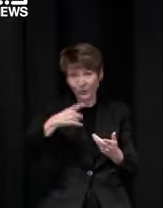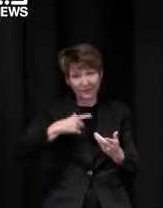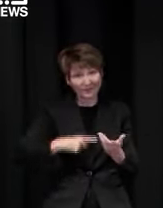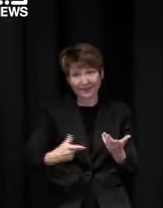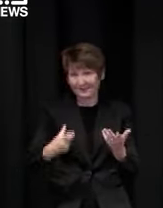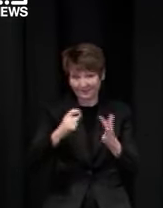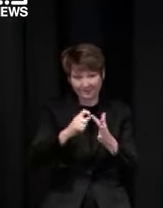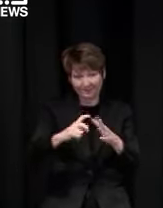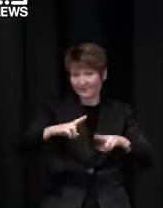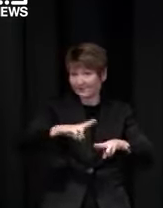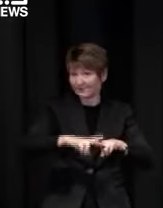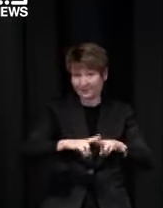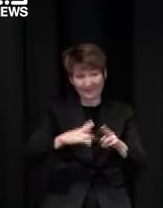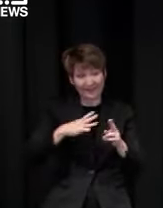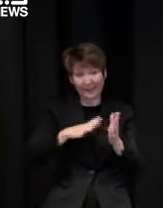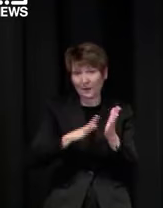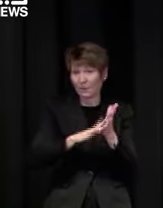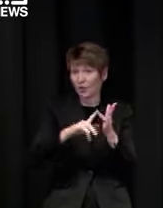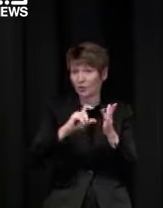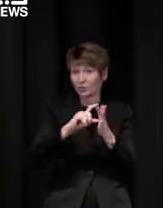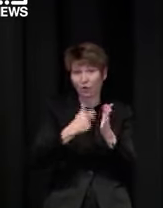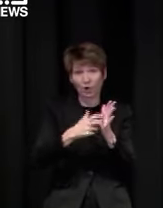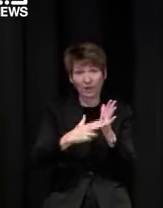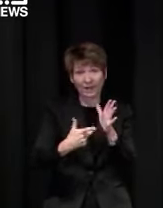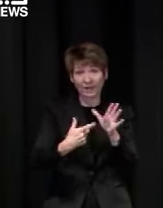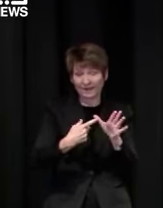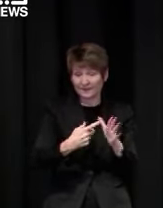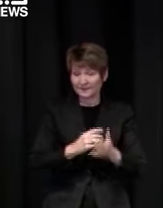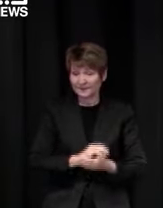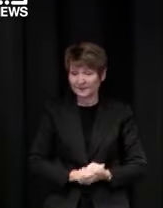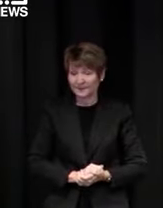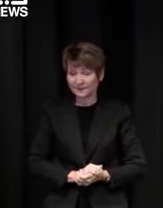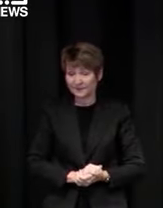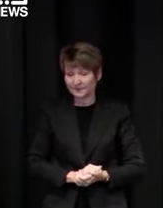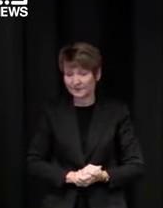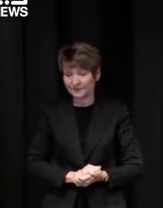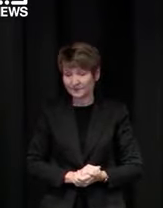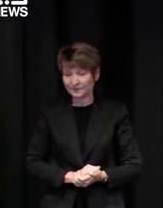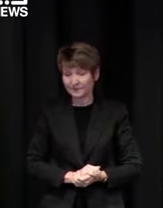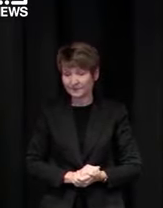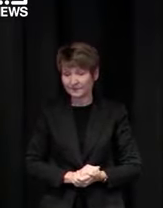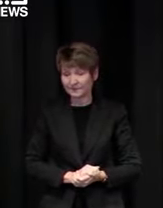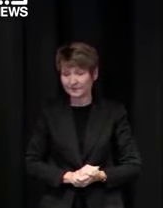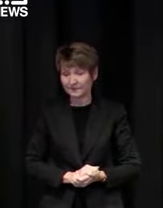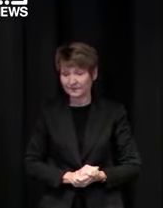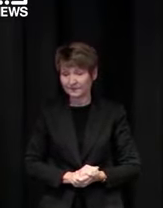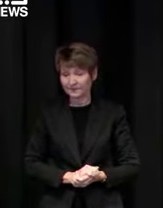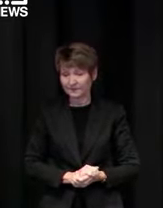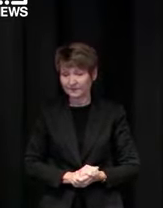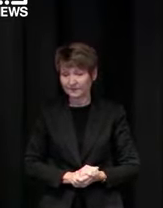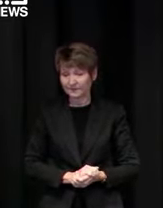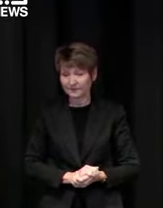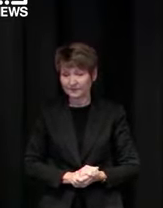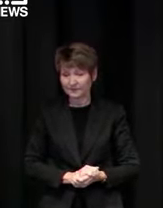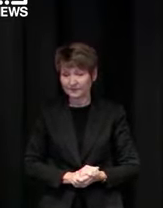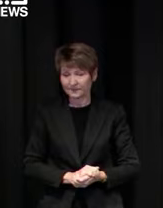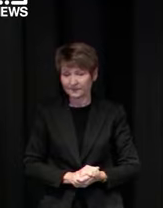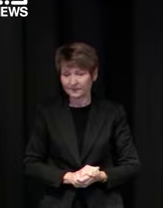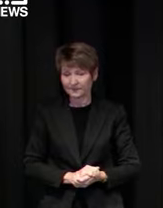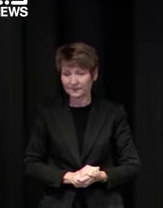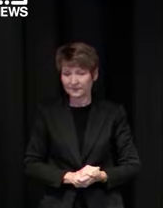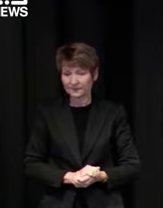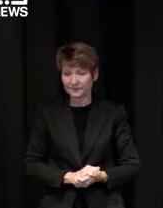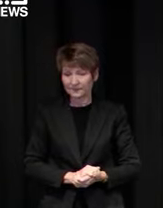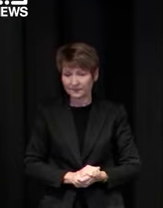arms if you haven't got it he said that um pfizer has assured australia it will receive nine